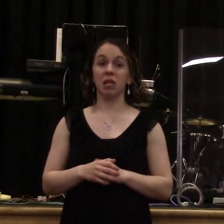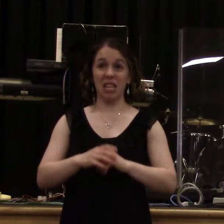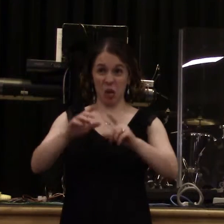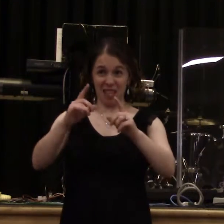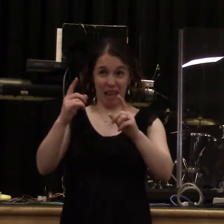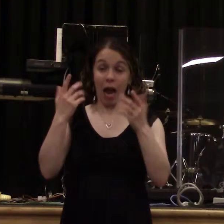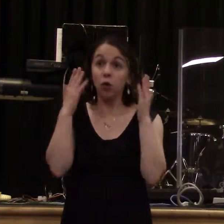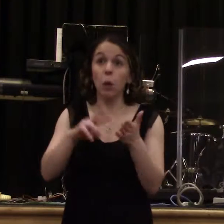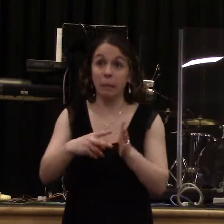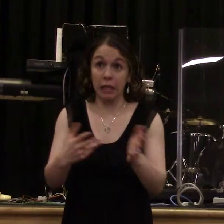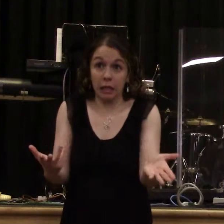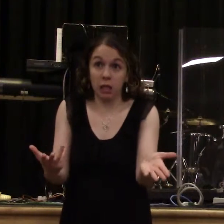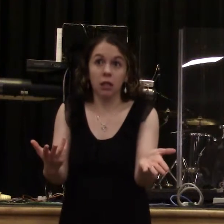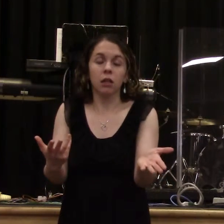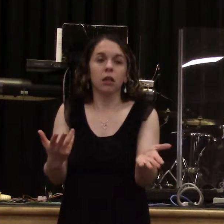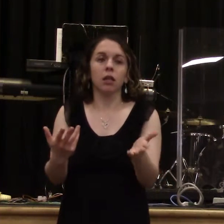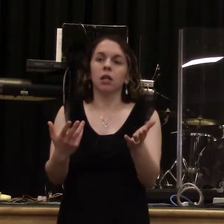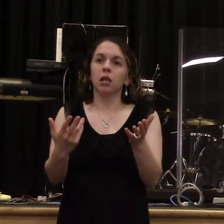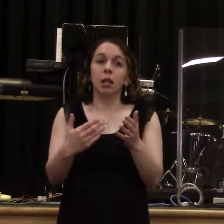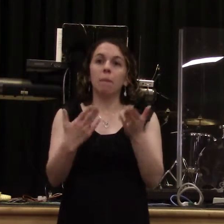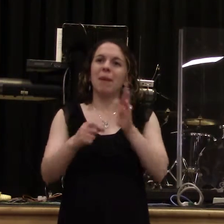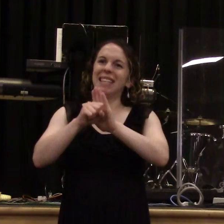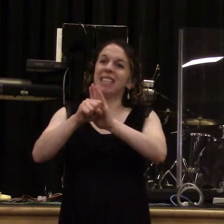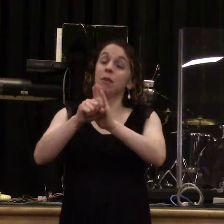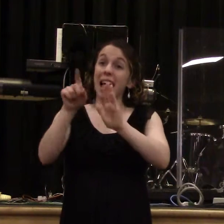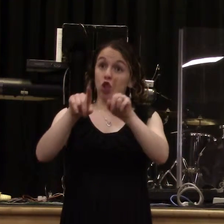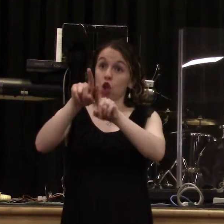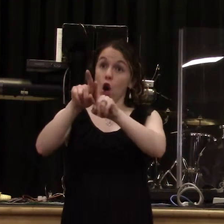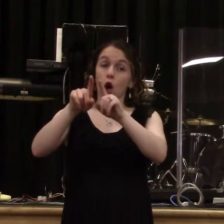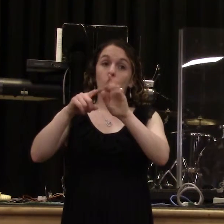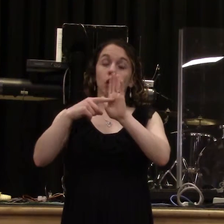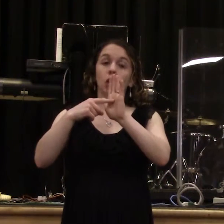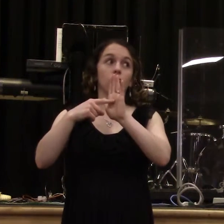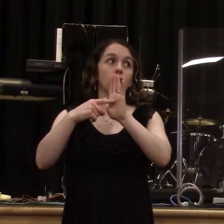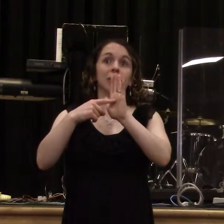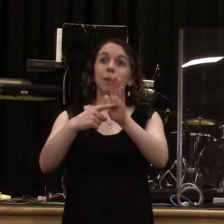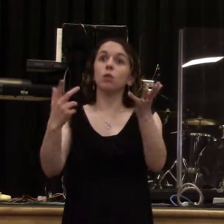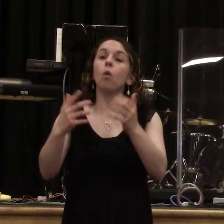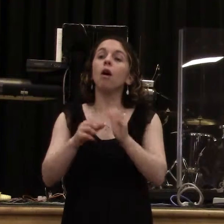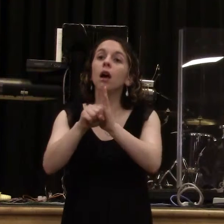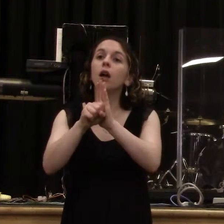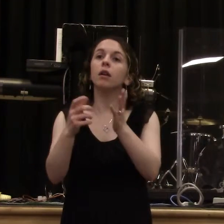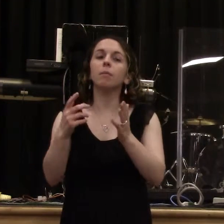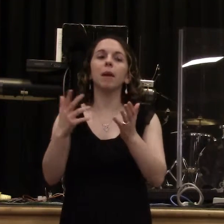means. Some actually say it's a symbol of Jesus. He'll give you a diadem. He'll give you something to put on your crown.